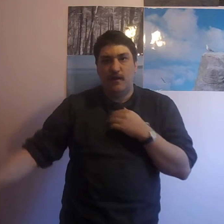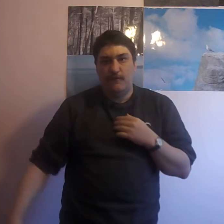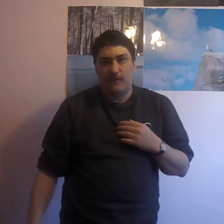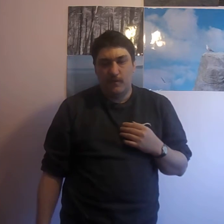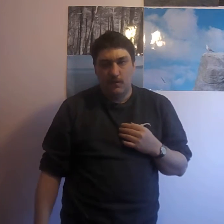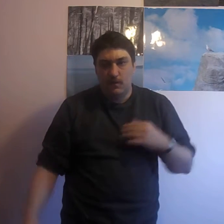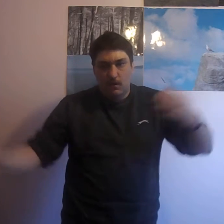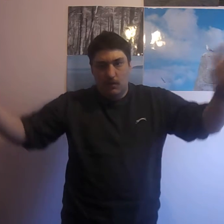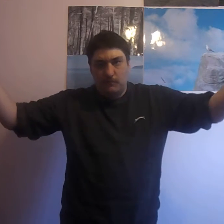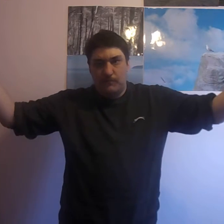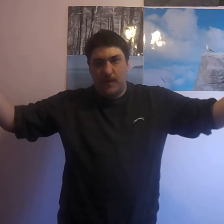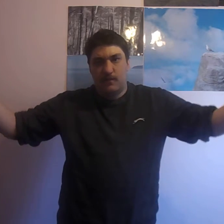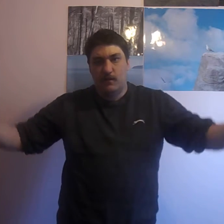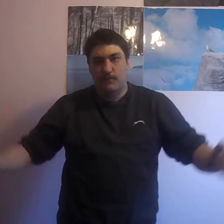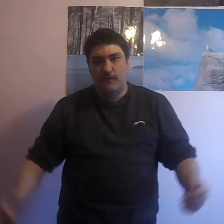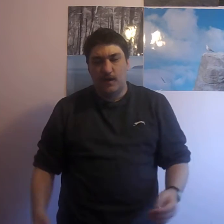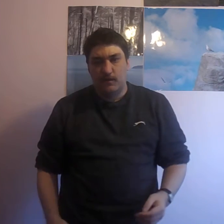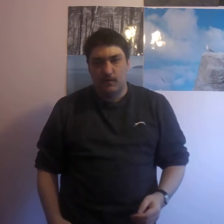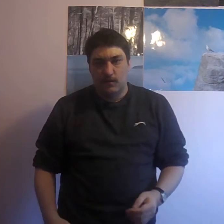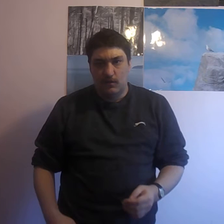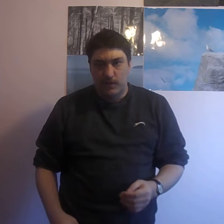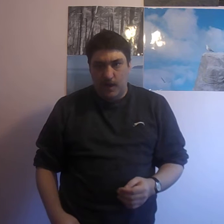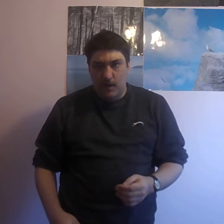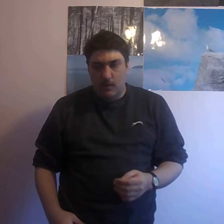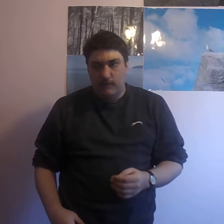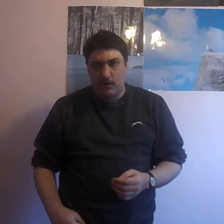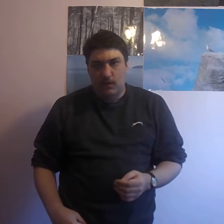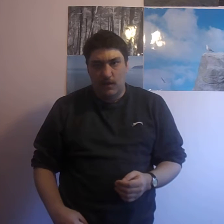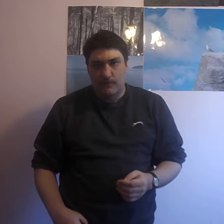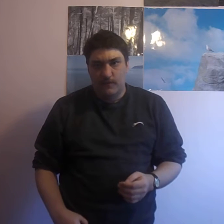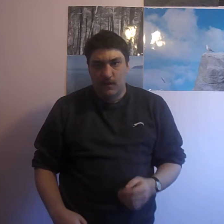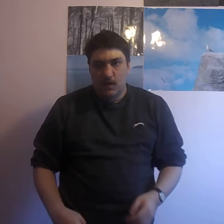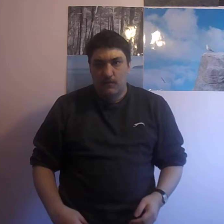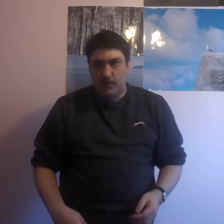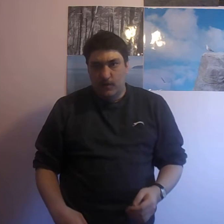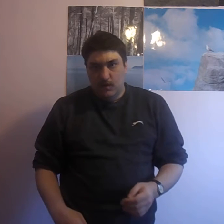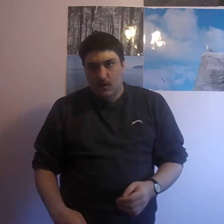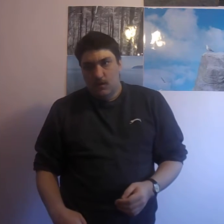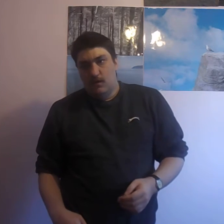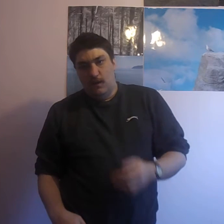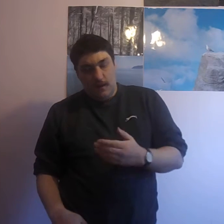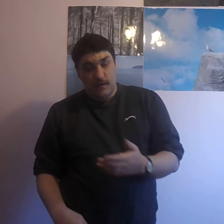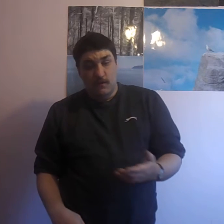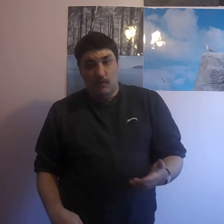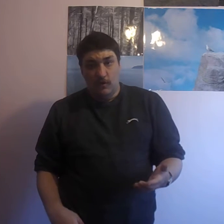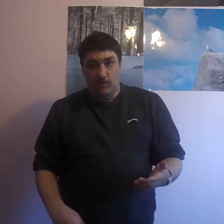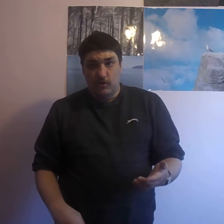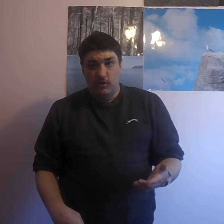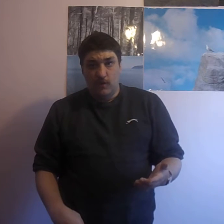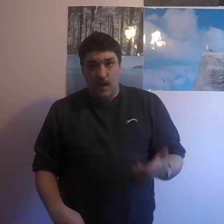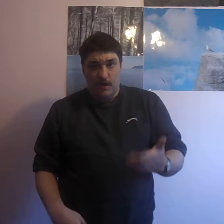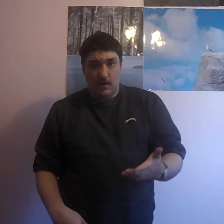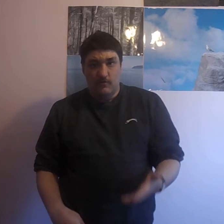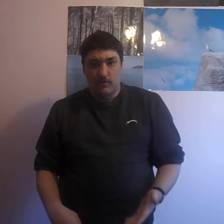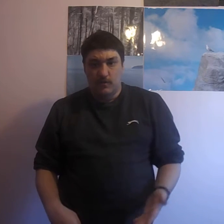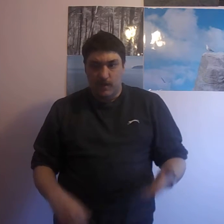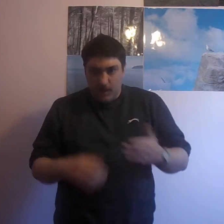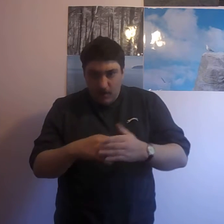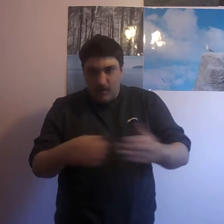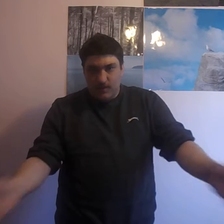a big ton of friends that I know in real life, that at least not ones who I can go to and say, oh, let's